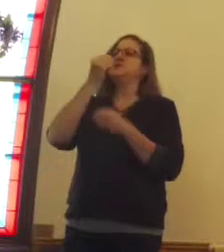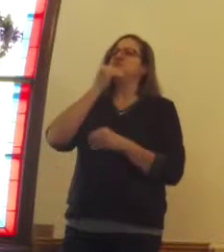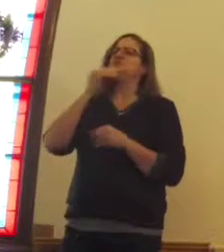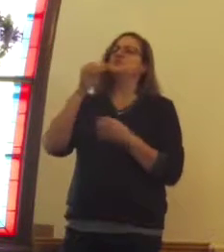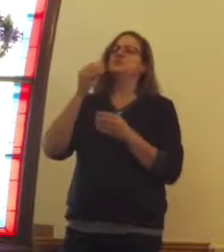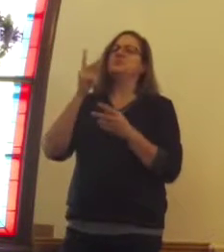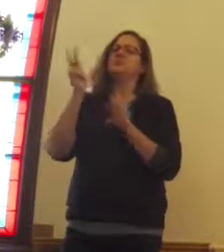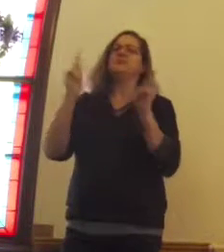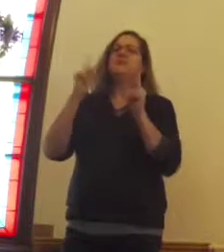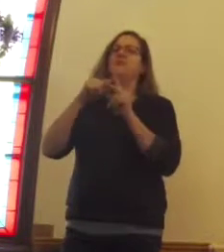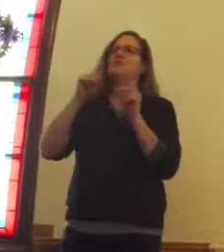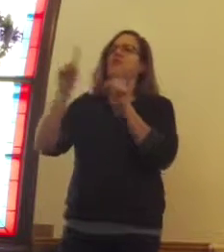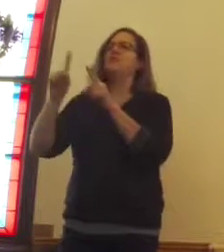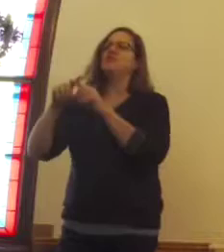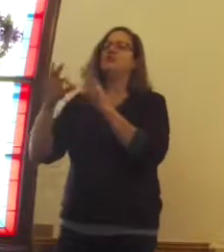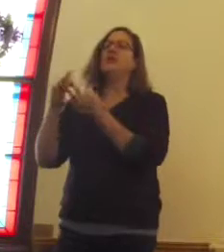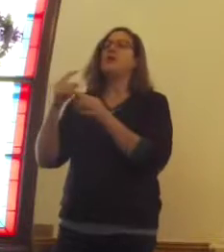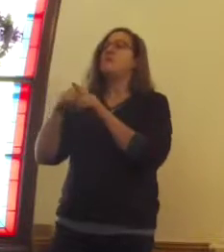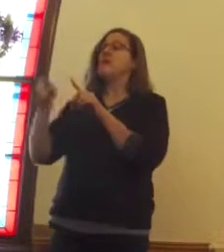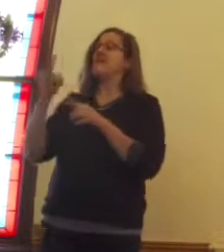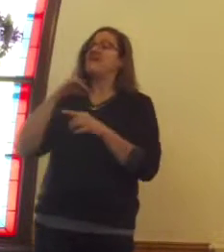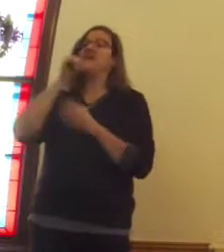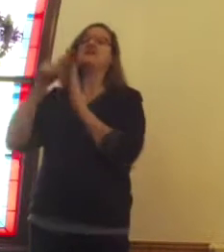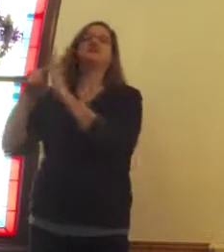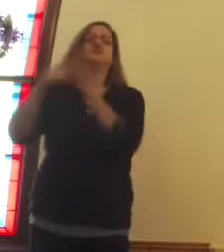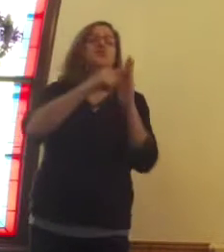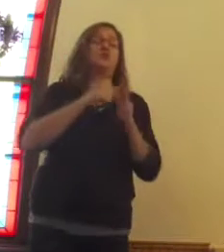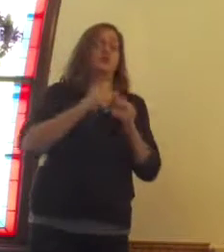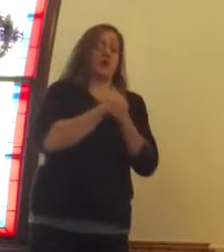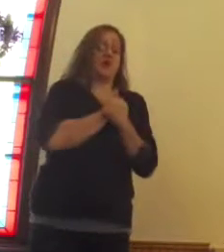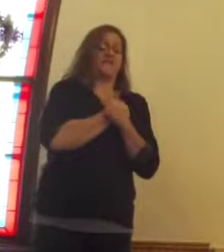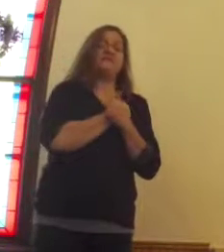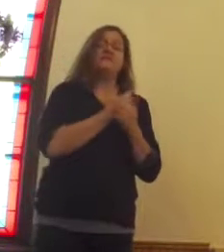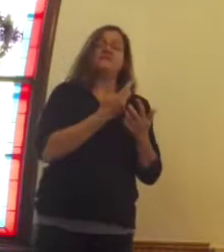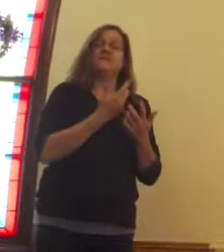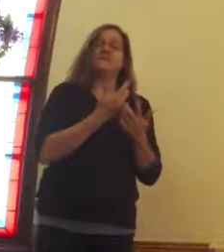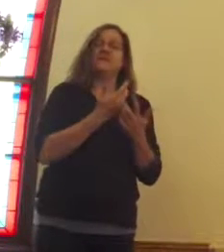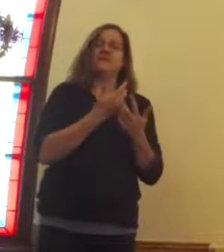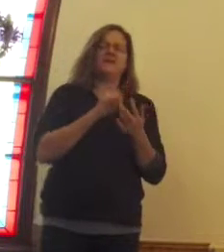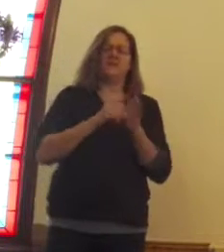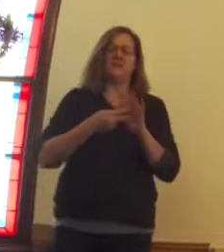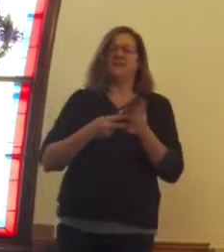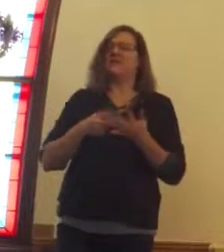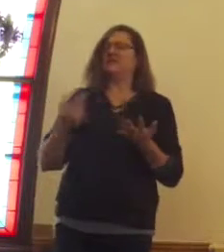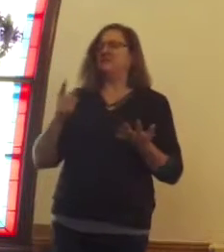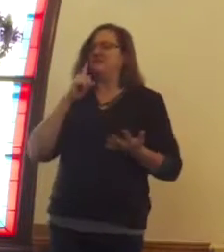love to my family, its profits mean nothing.